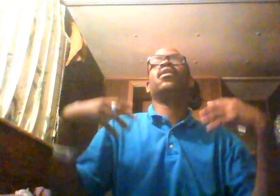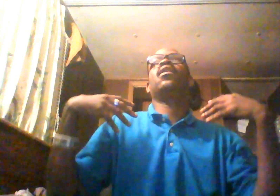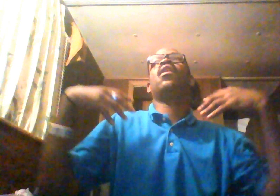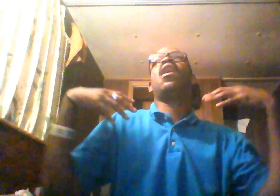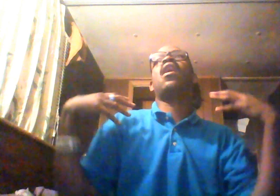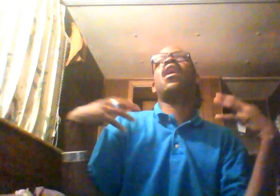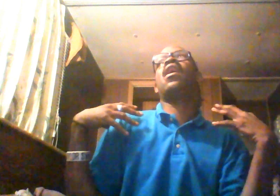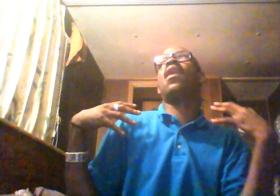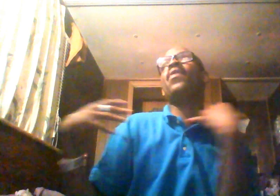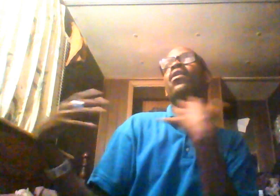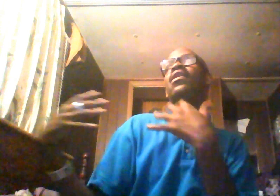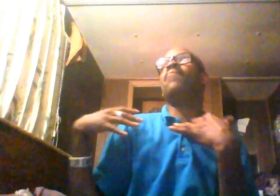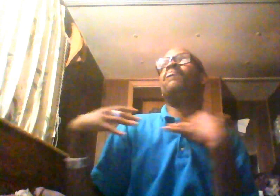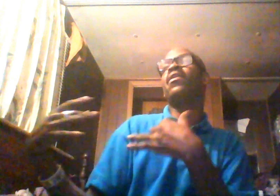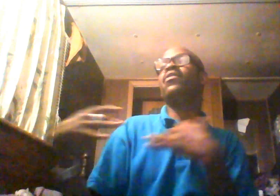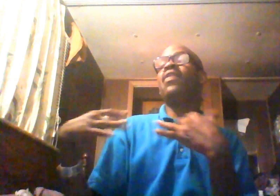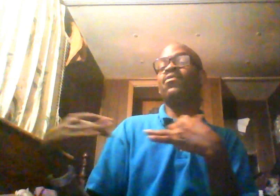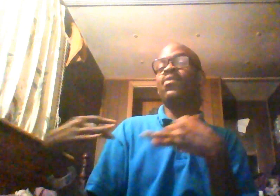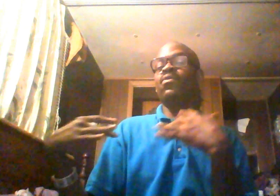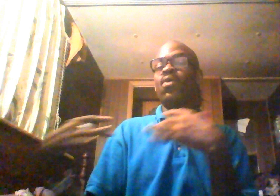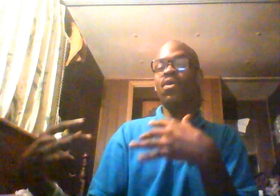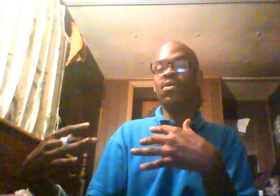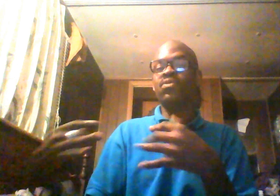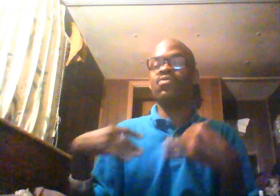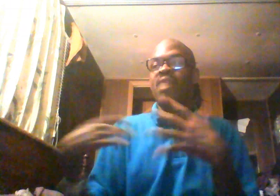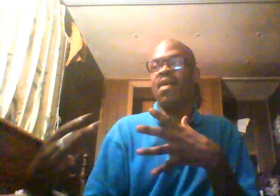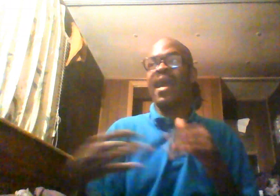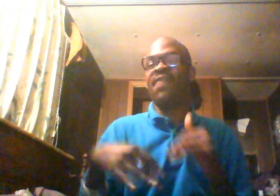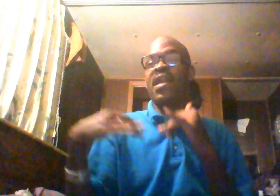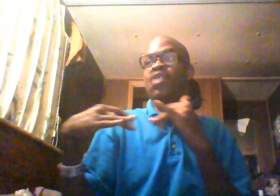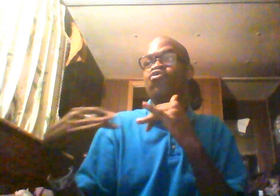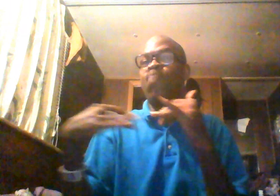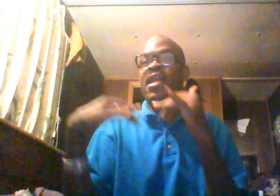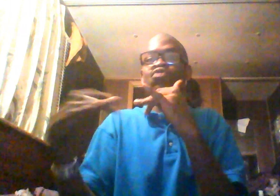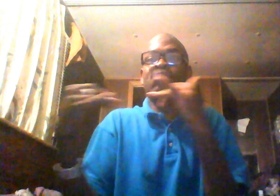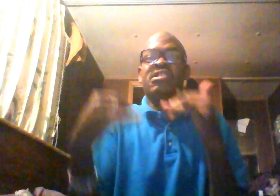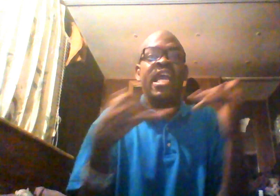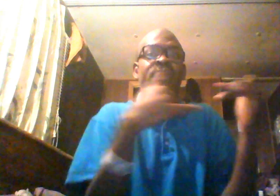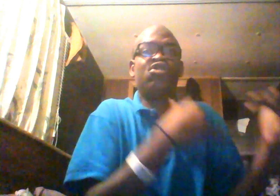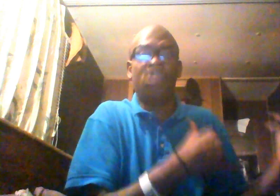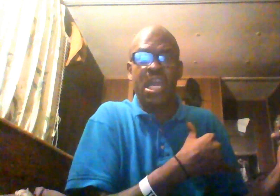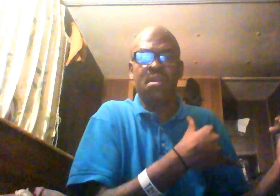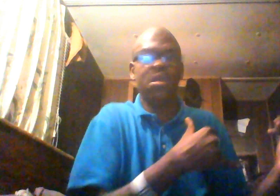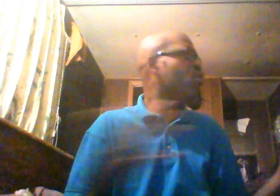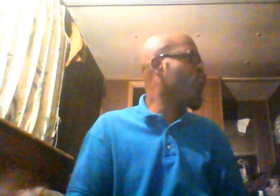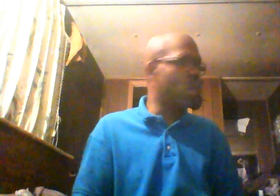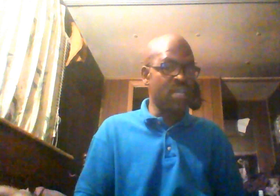Okay. Apparently I'm better than everyone in the world. So now I got to find a new way to do the same shit. You know what I'm saying?